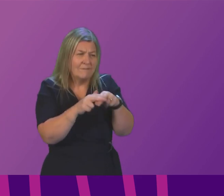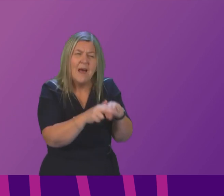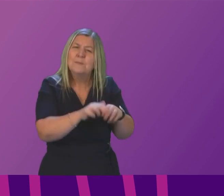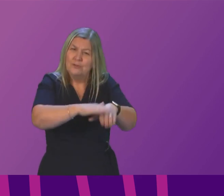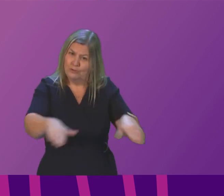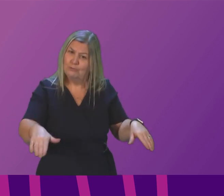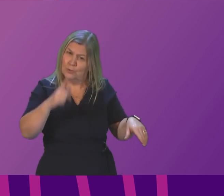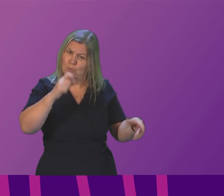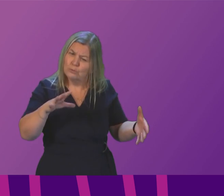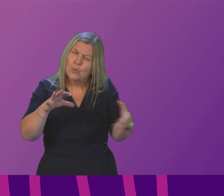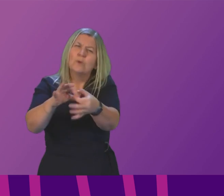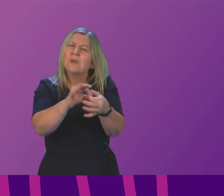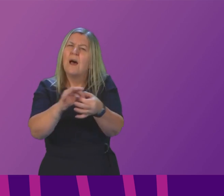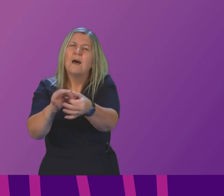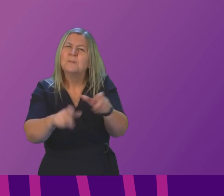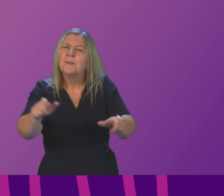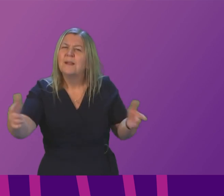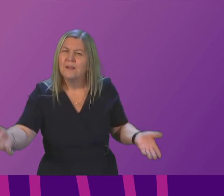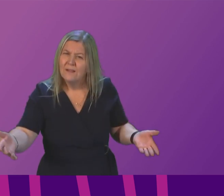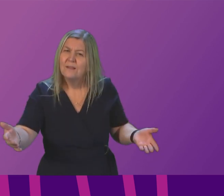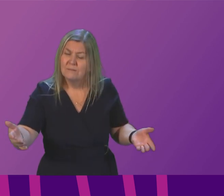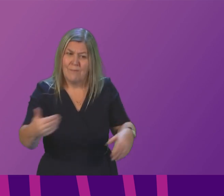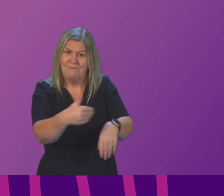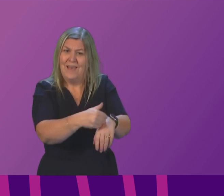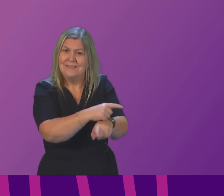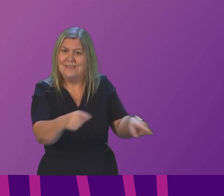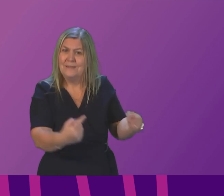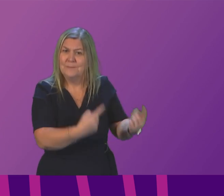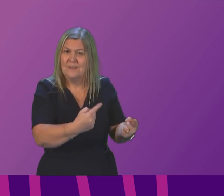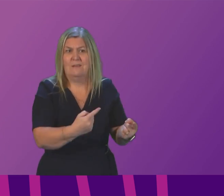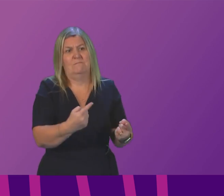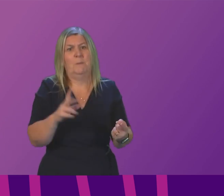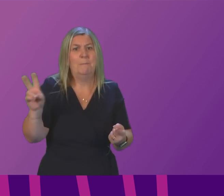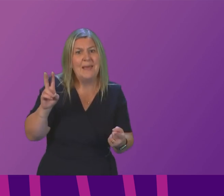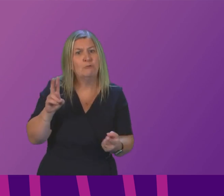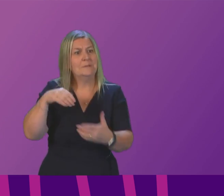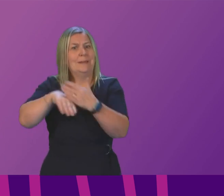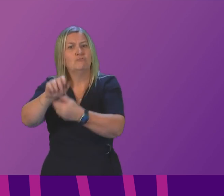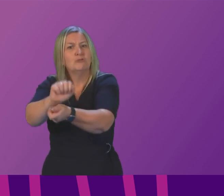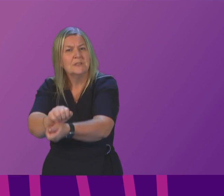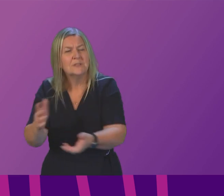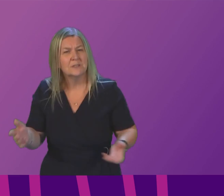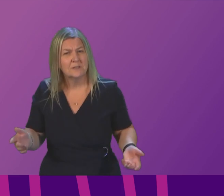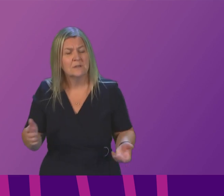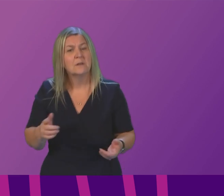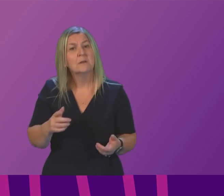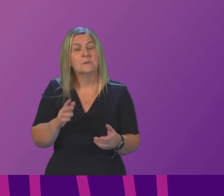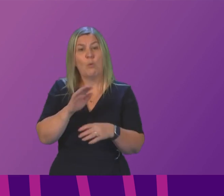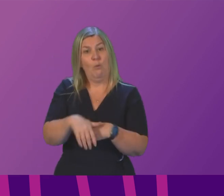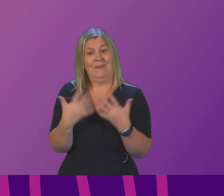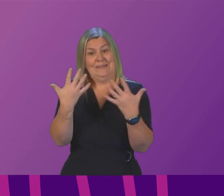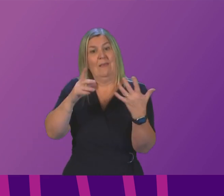in particular impacted by the imprisonment of parents now the vast majority of the over 10,000 phones